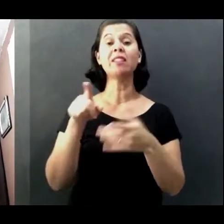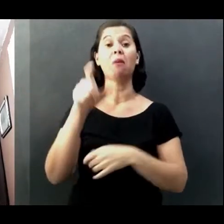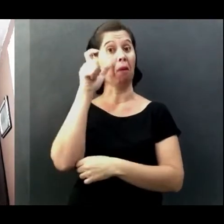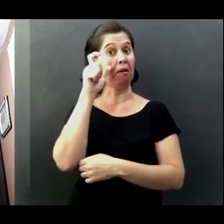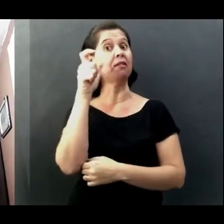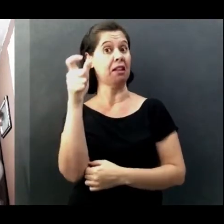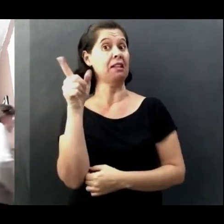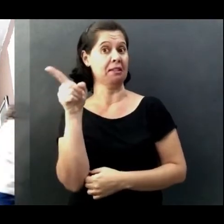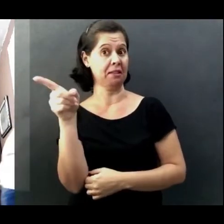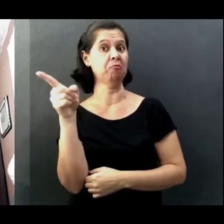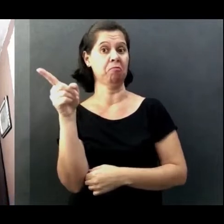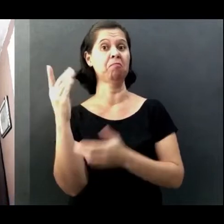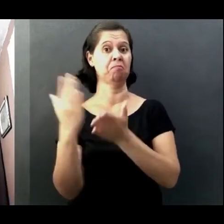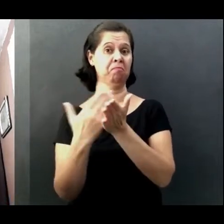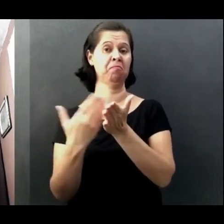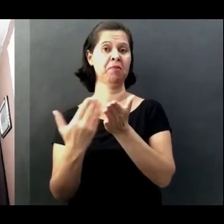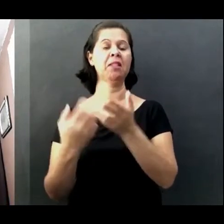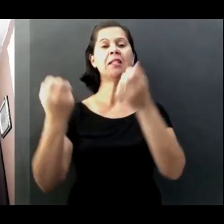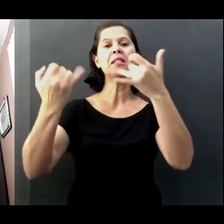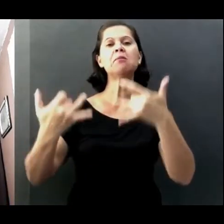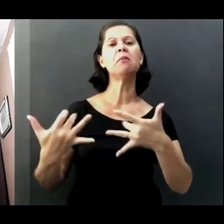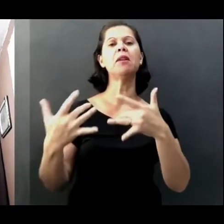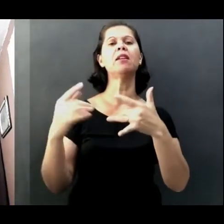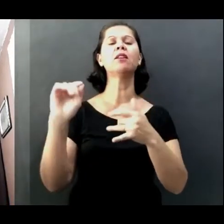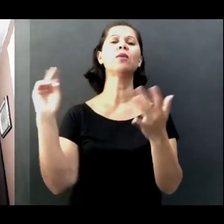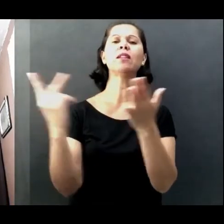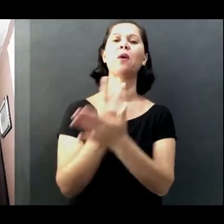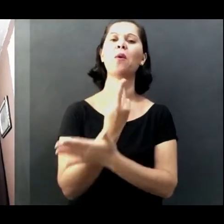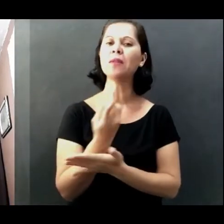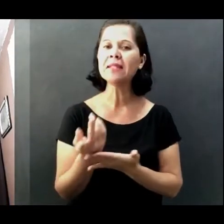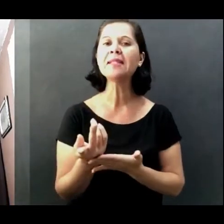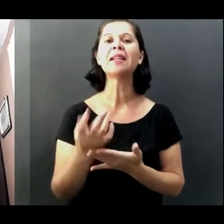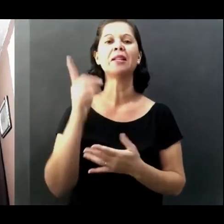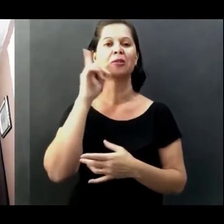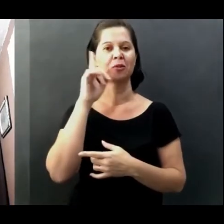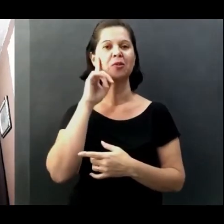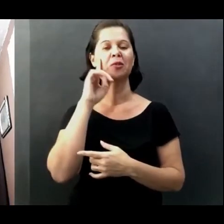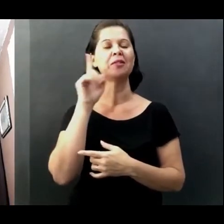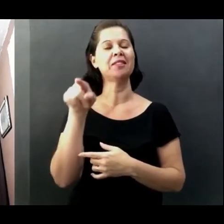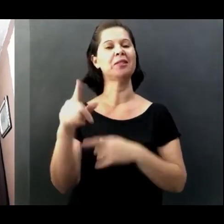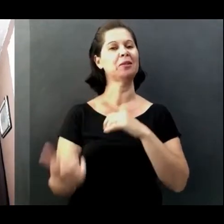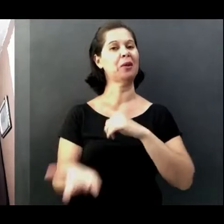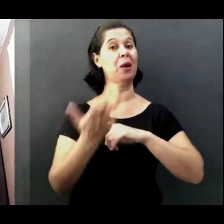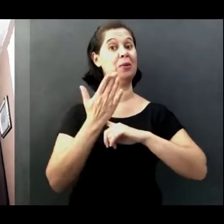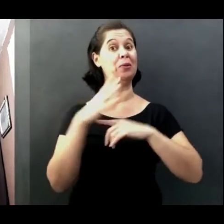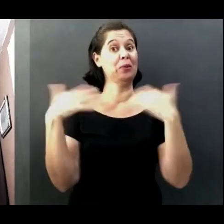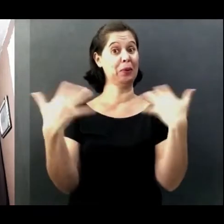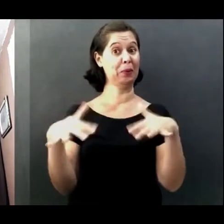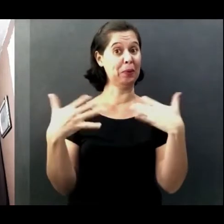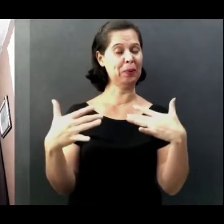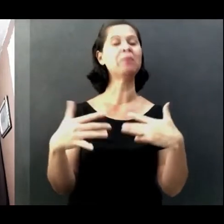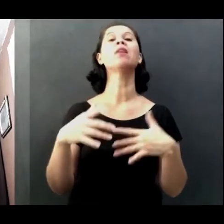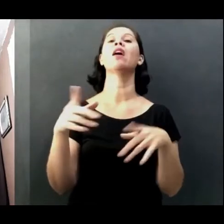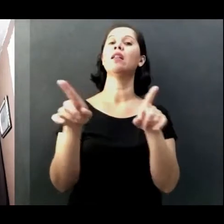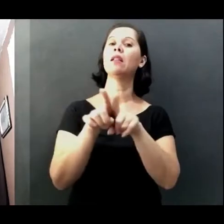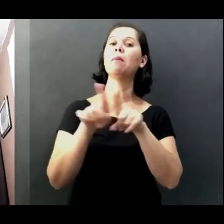It shows what is going on nowadays. It's really good for us. I read Pão Diário or Orando em Família